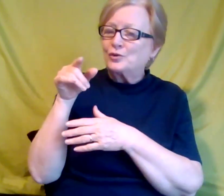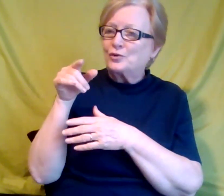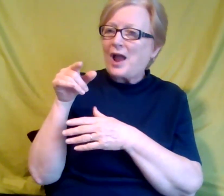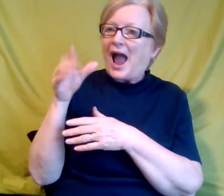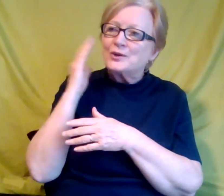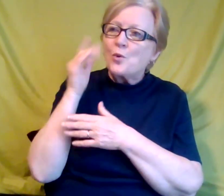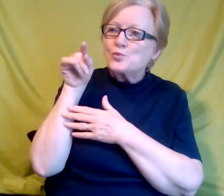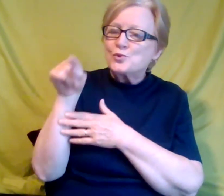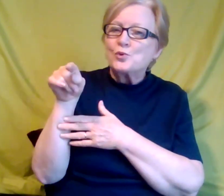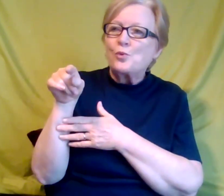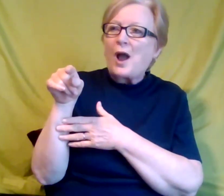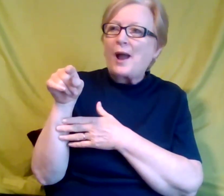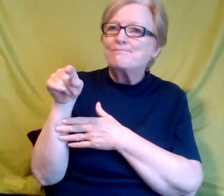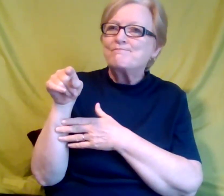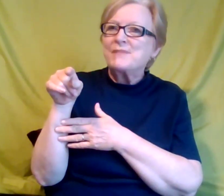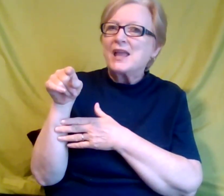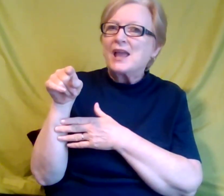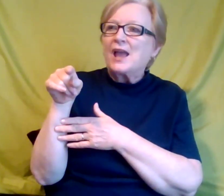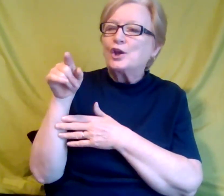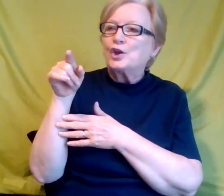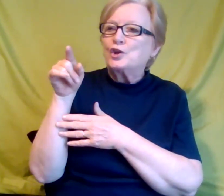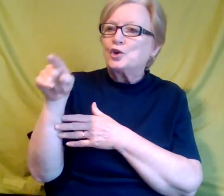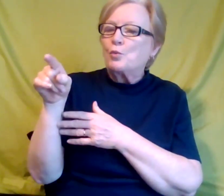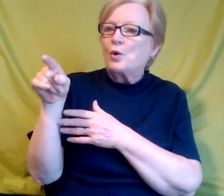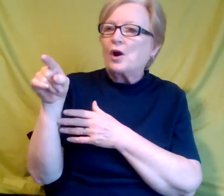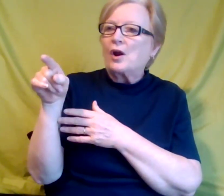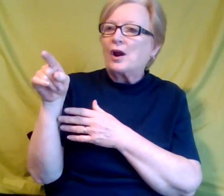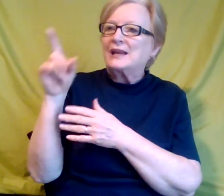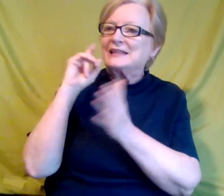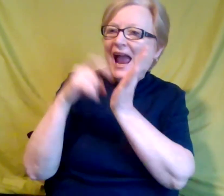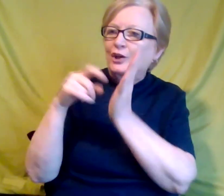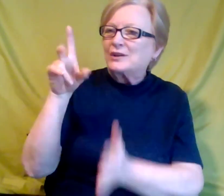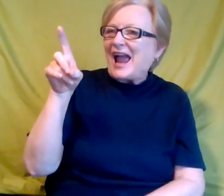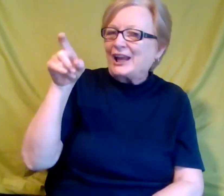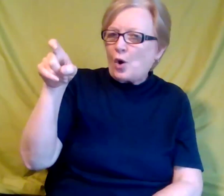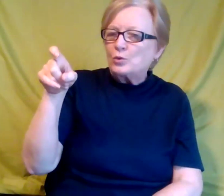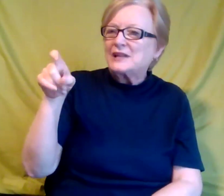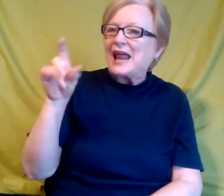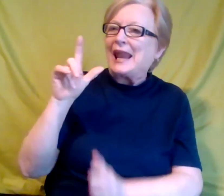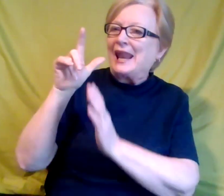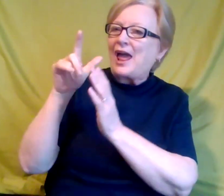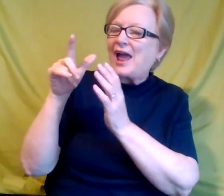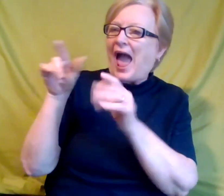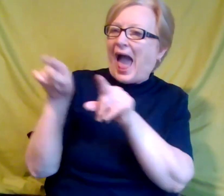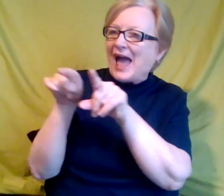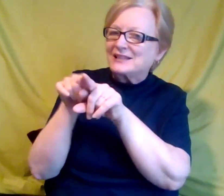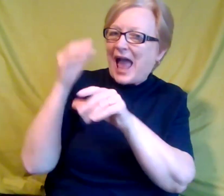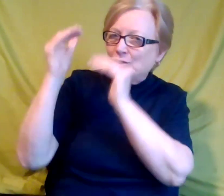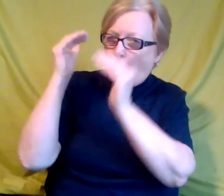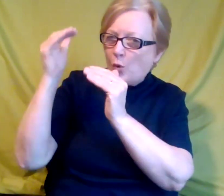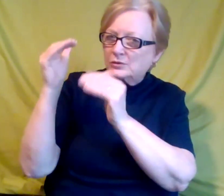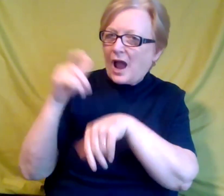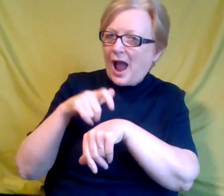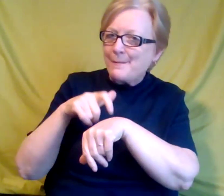know that you, uh, was, uh, at a later age as an adult. So if you could just tell us a little bit